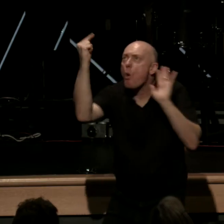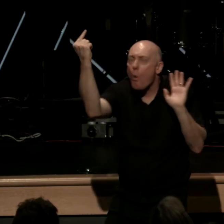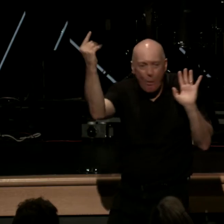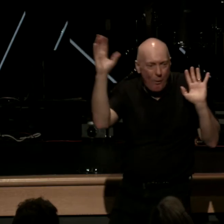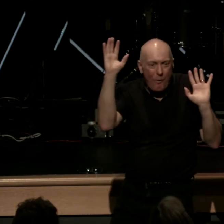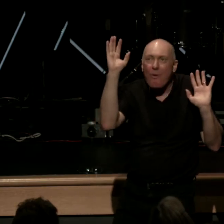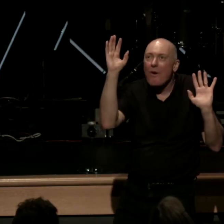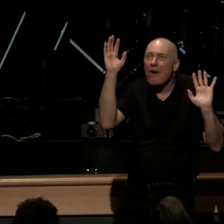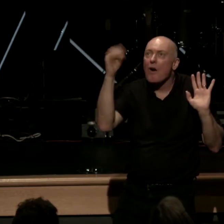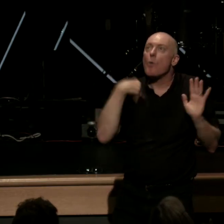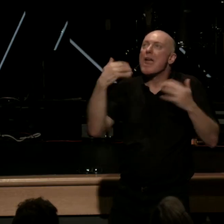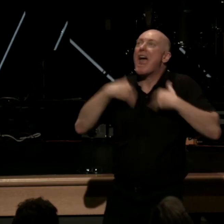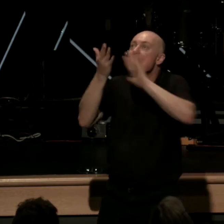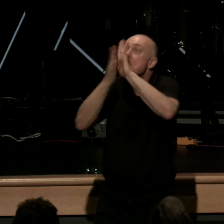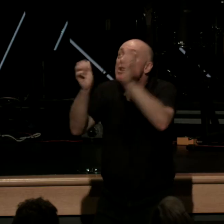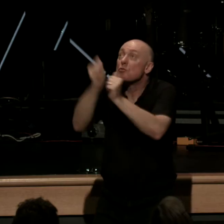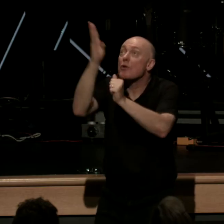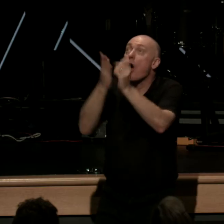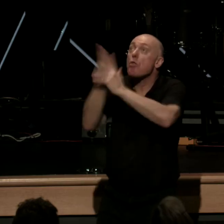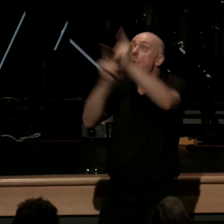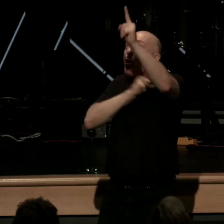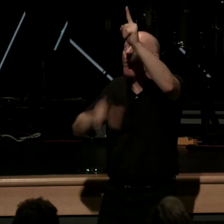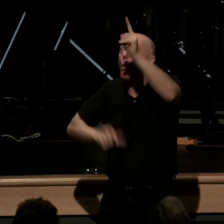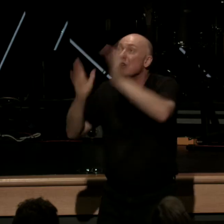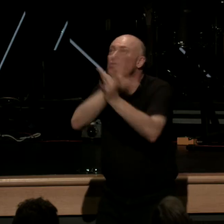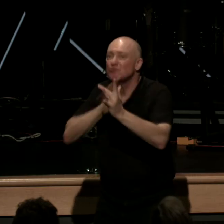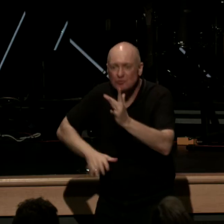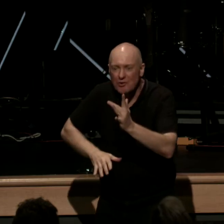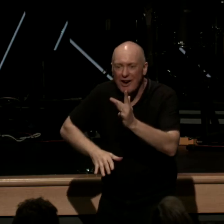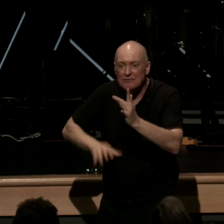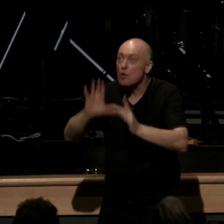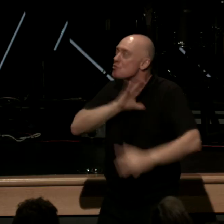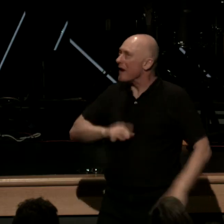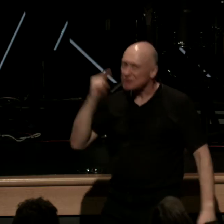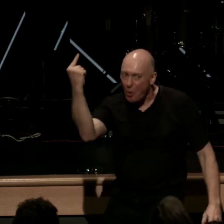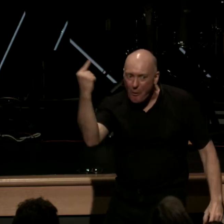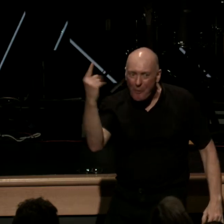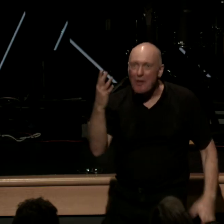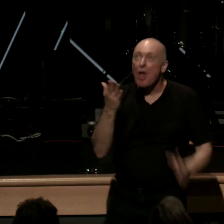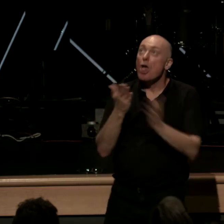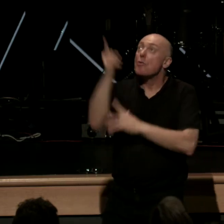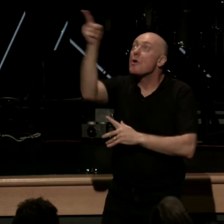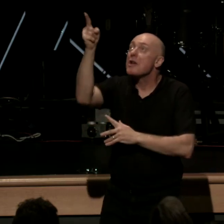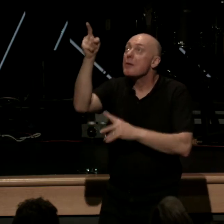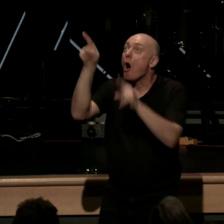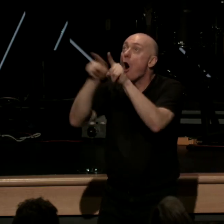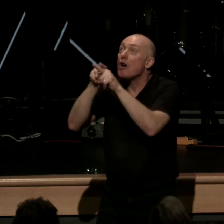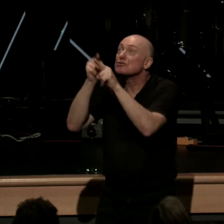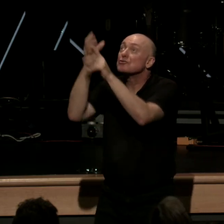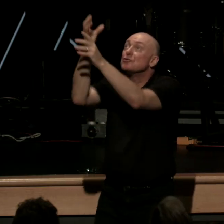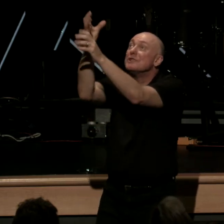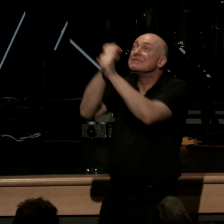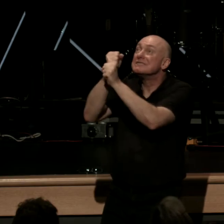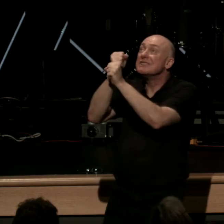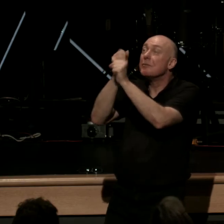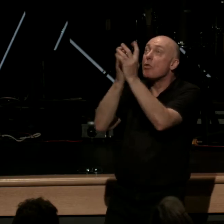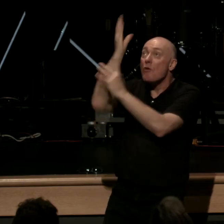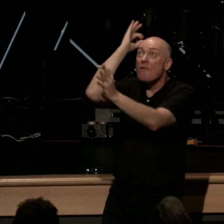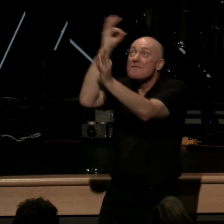we have peace with God through our Lord Jesus Christ through him we have also obtained access by faith into